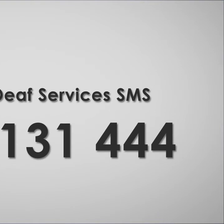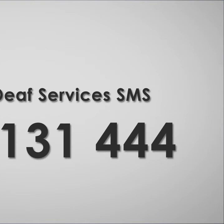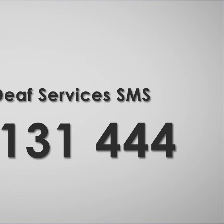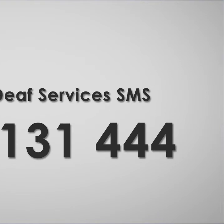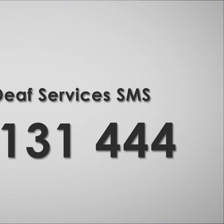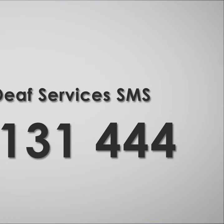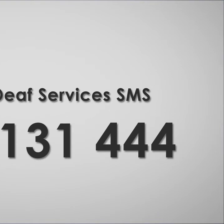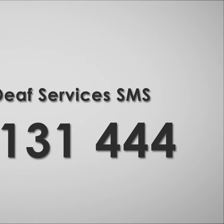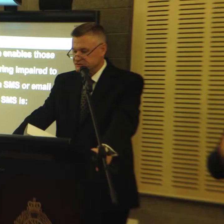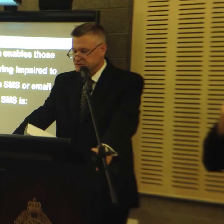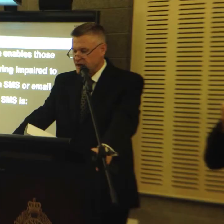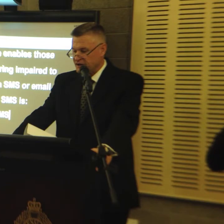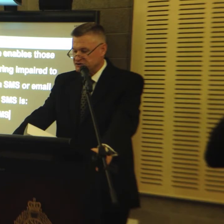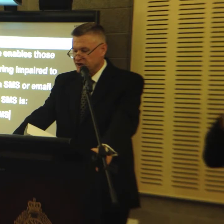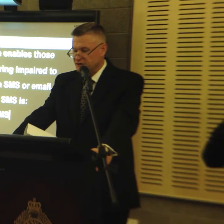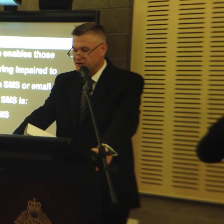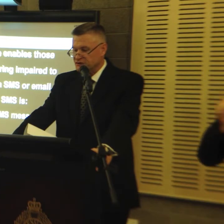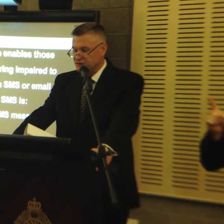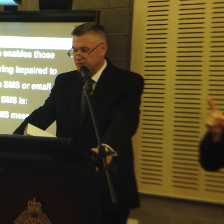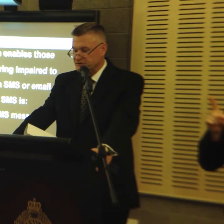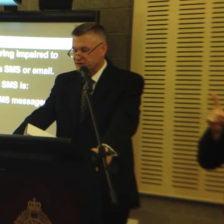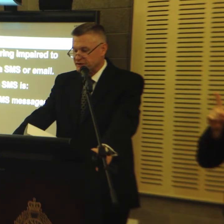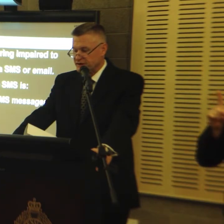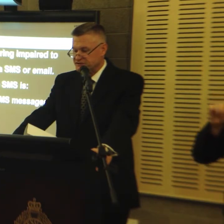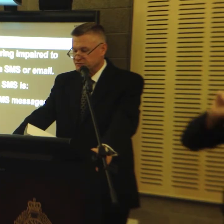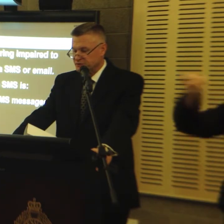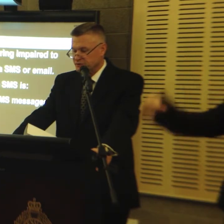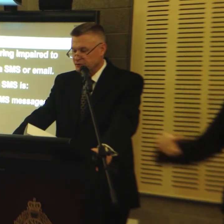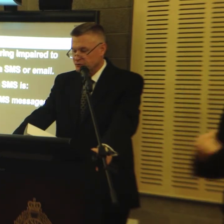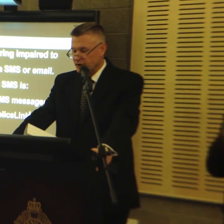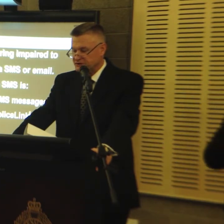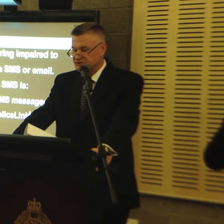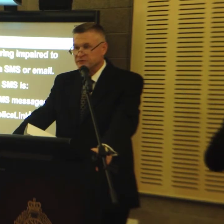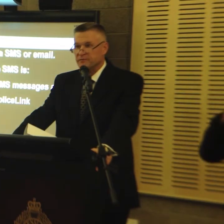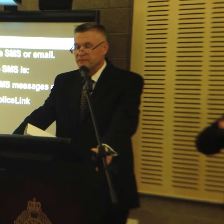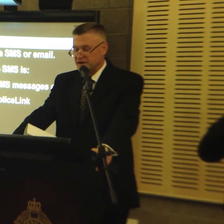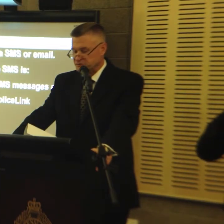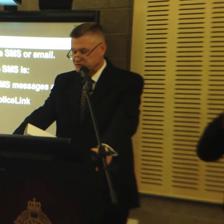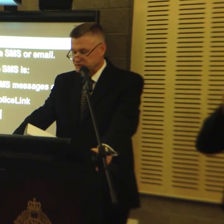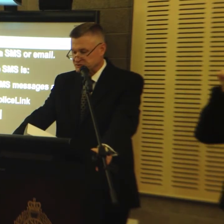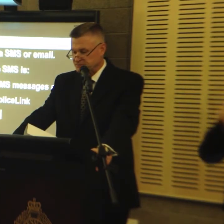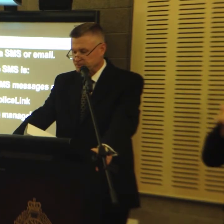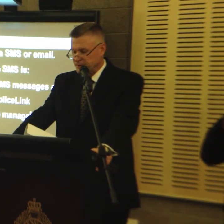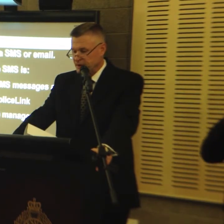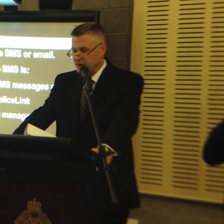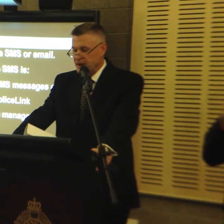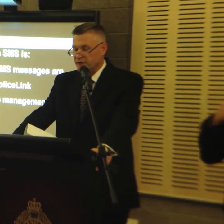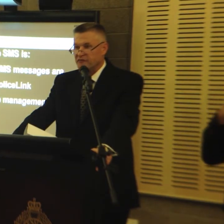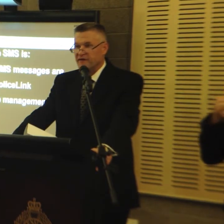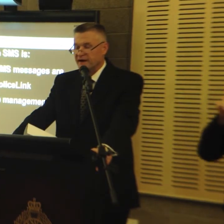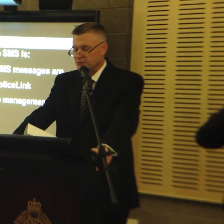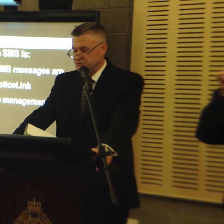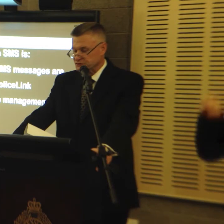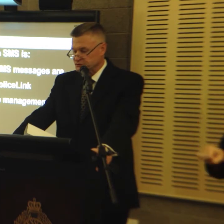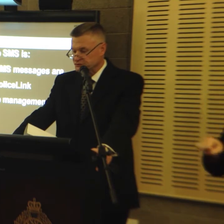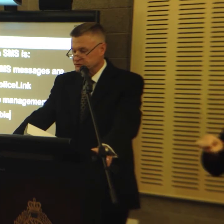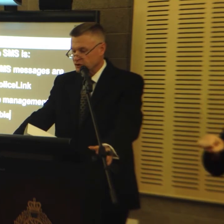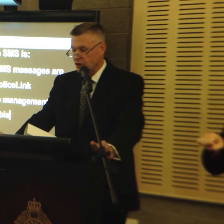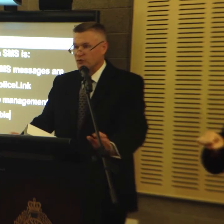SMS messages are channelled into the PoliceLink Customer Relationship Management System and are available to use on